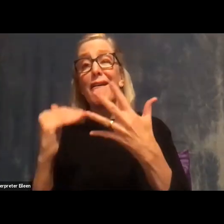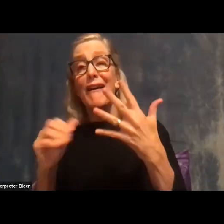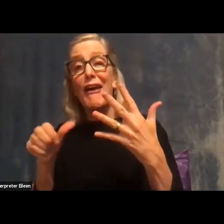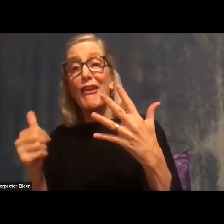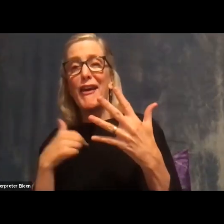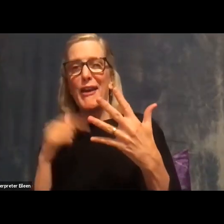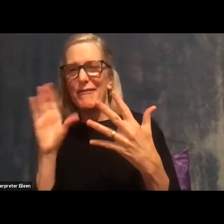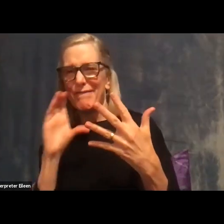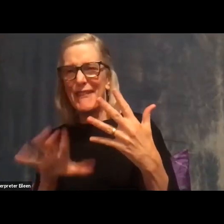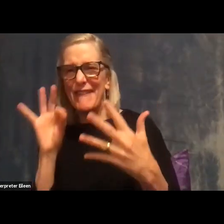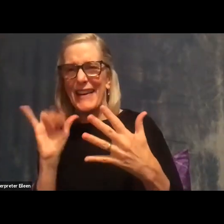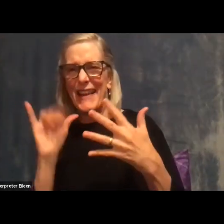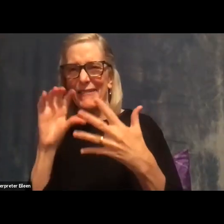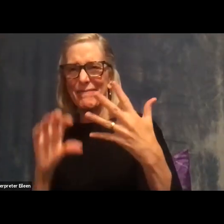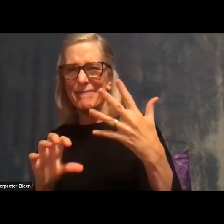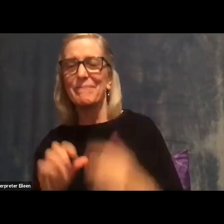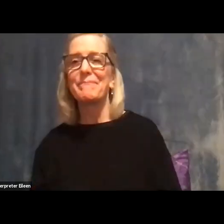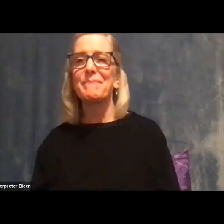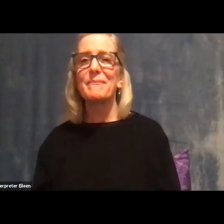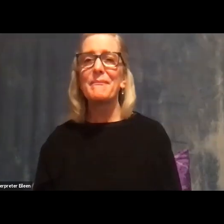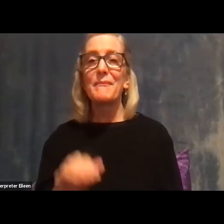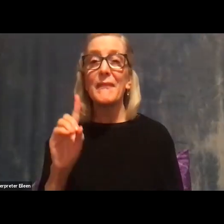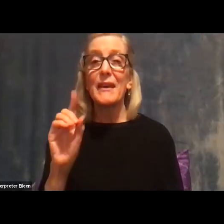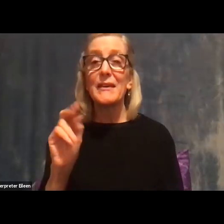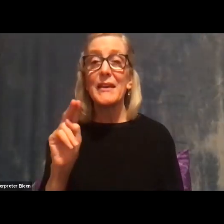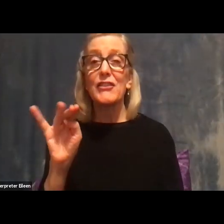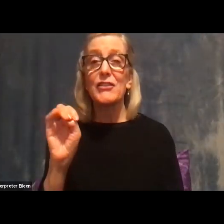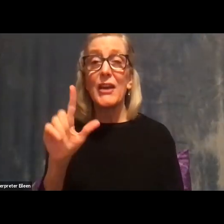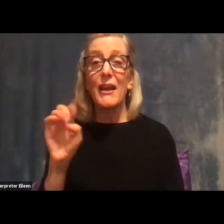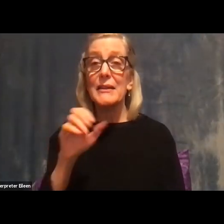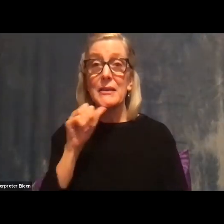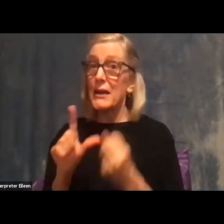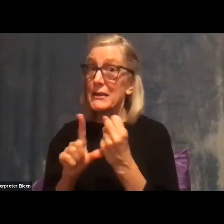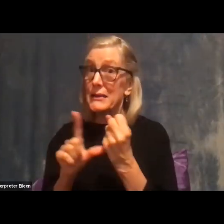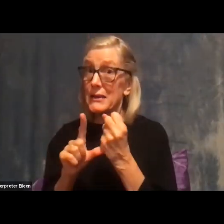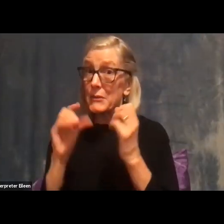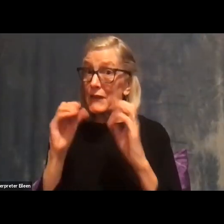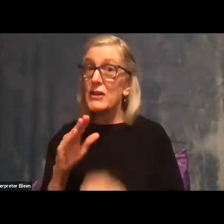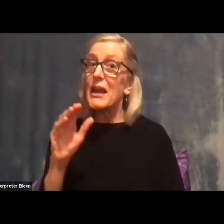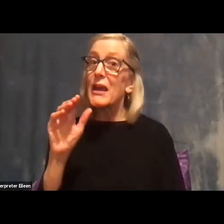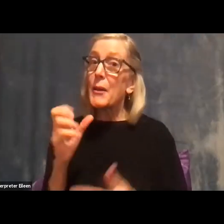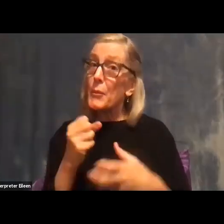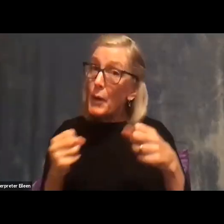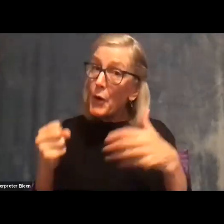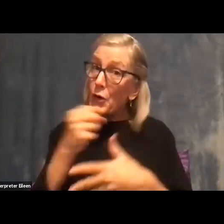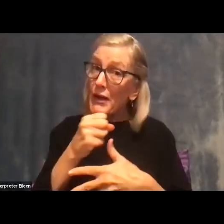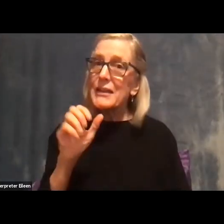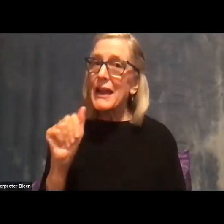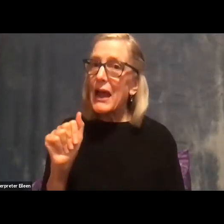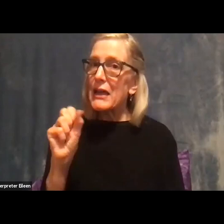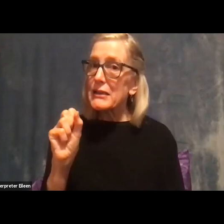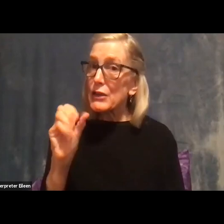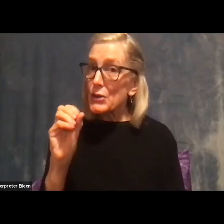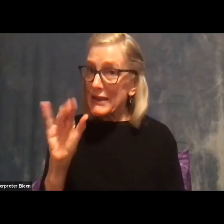Danielle is an assistant professor, or excuse me, associate. She got promoted. That's so awful. She's an associate professor of political science and she's, she's been